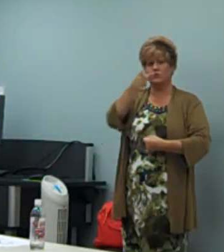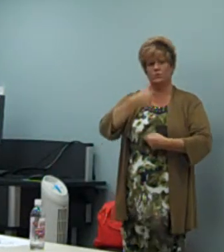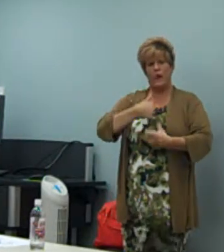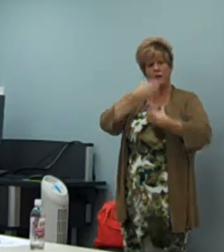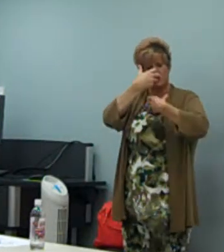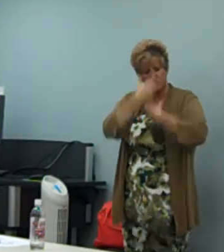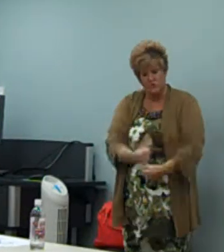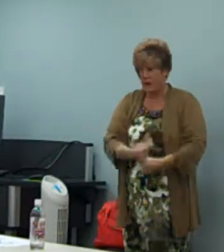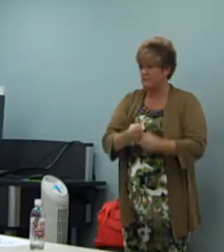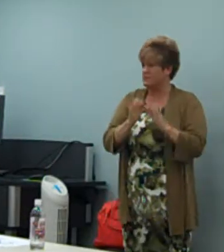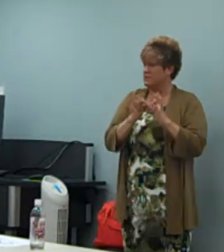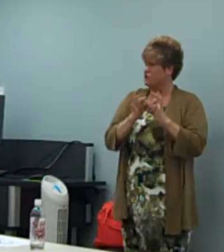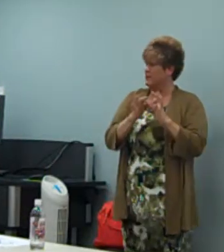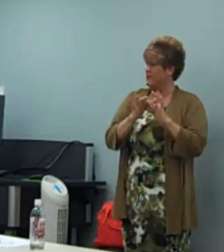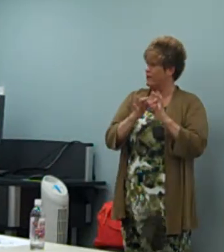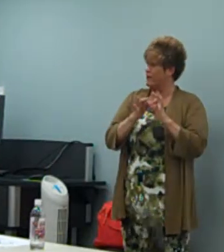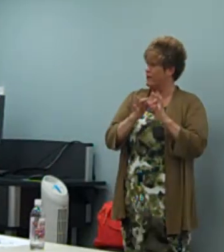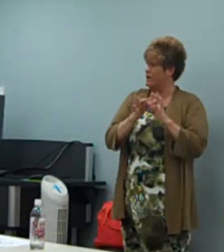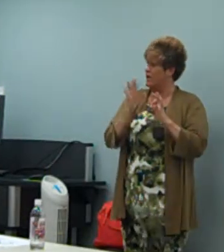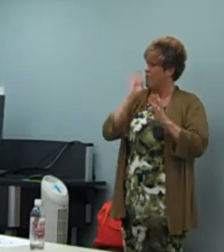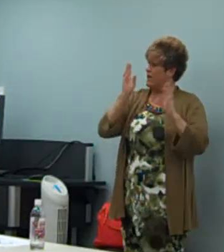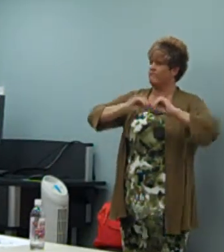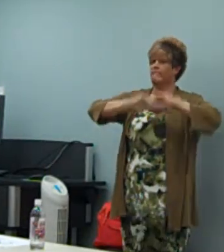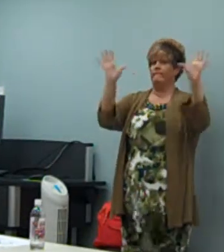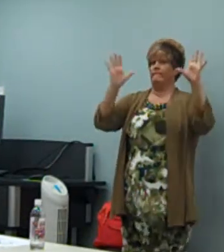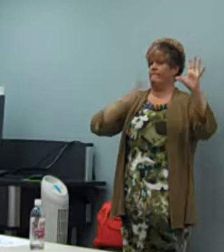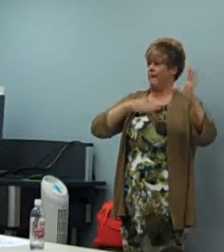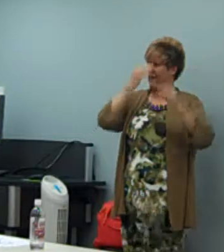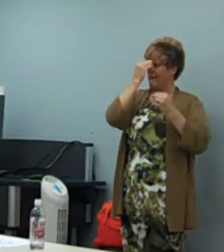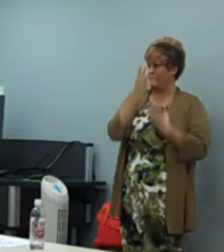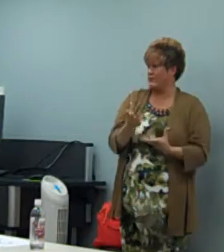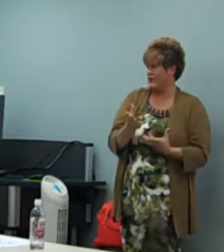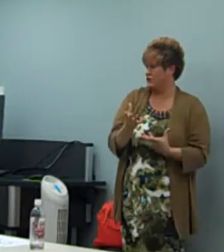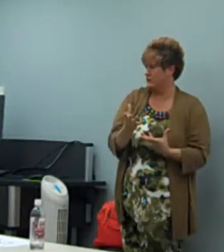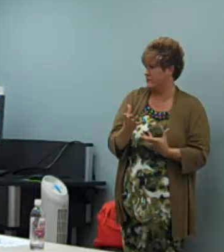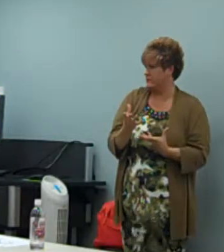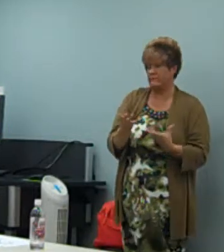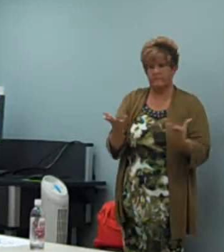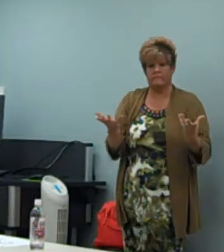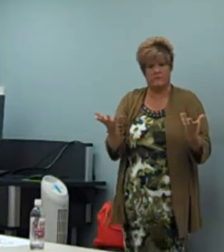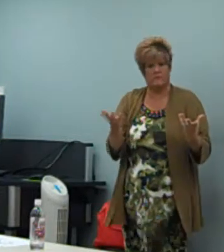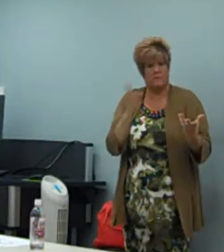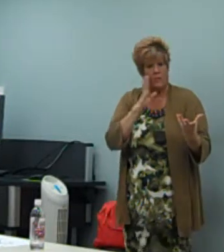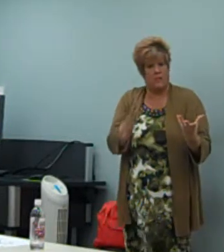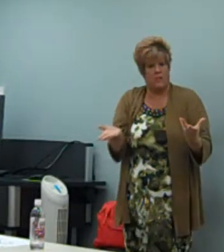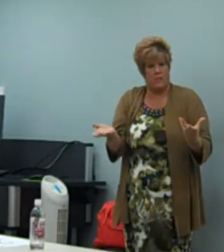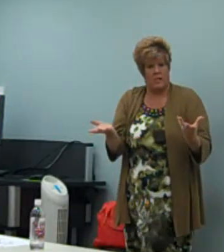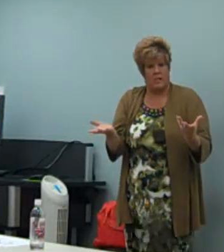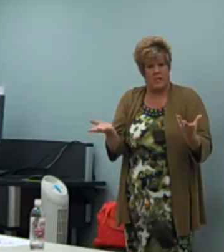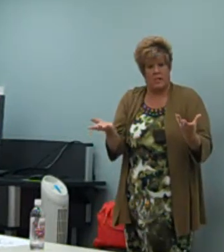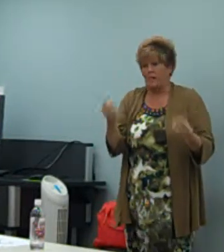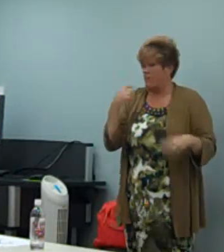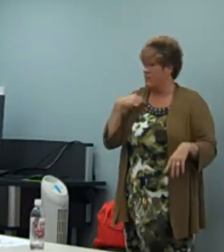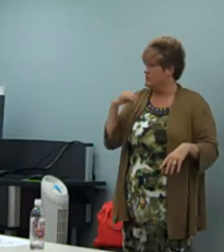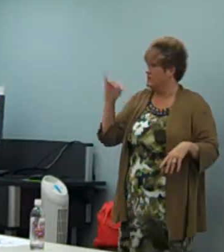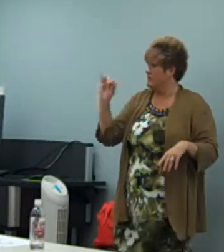And, you know, maybe if you ask them, wait, I'm sorry, I missed that, and just own it, that they will trust you. And the consumer will